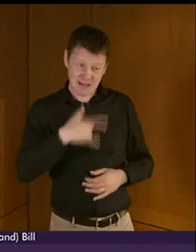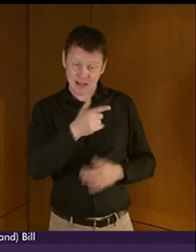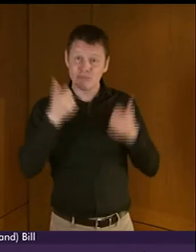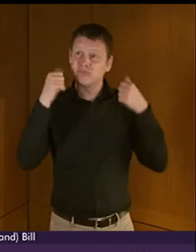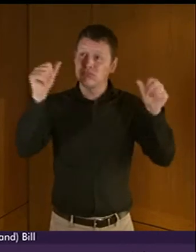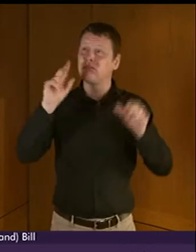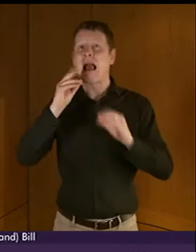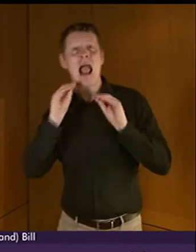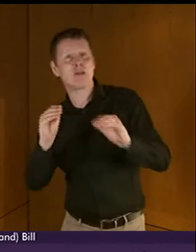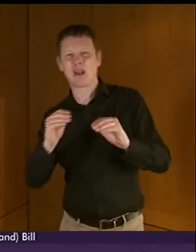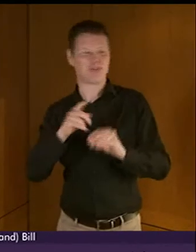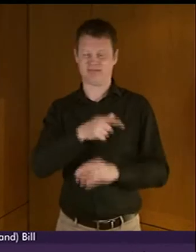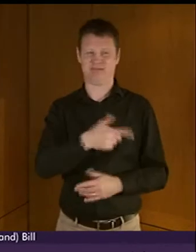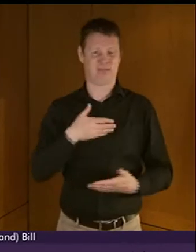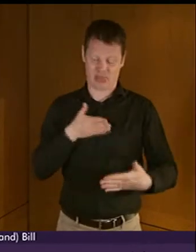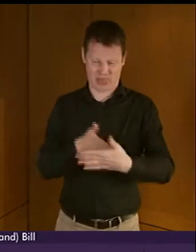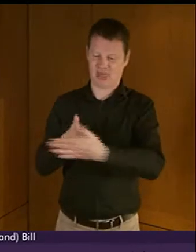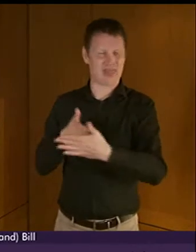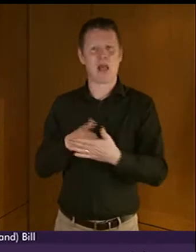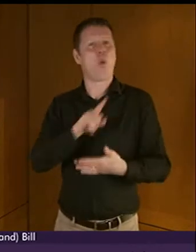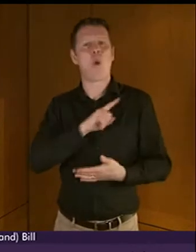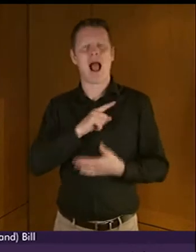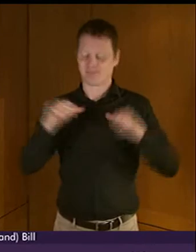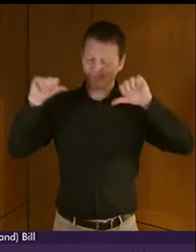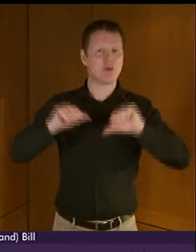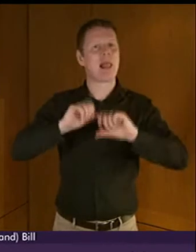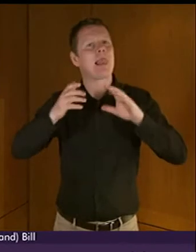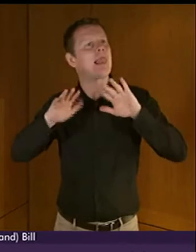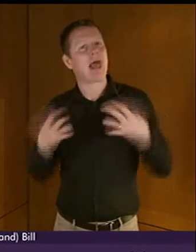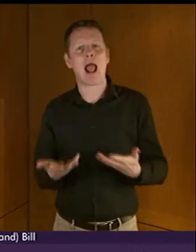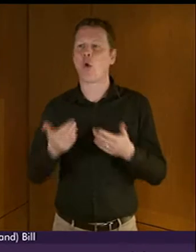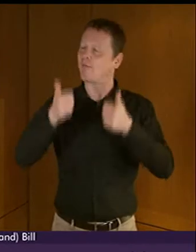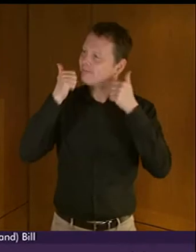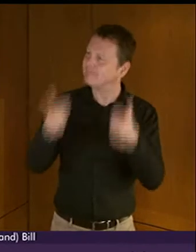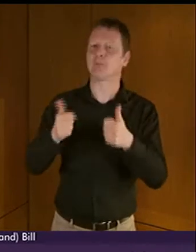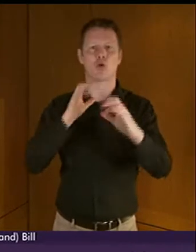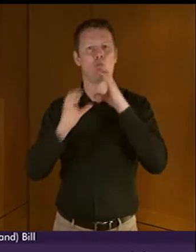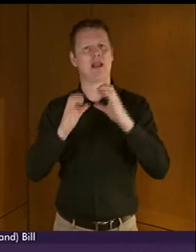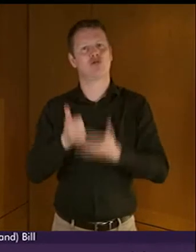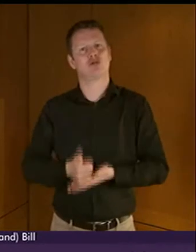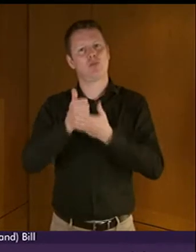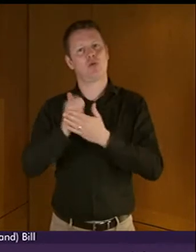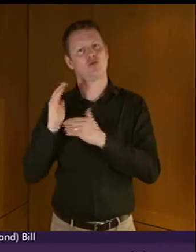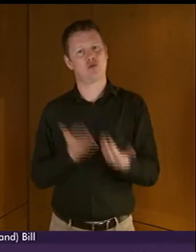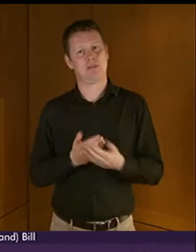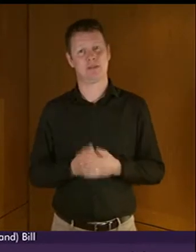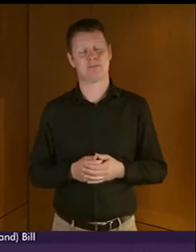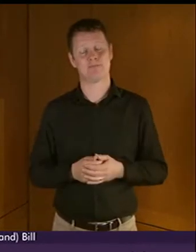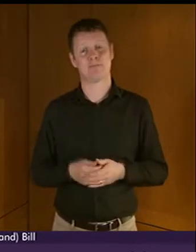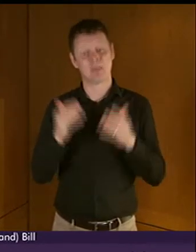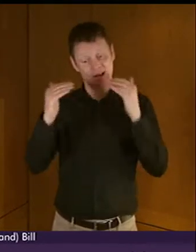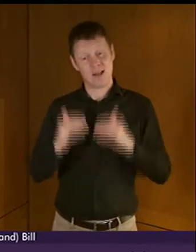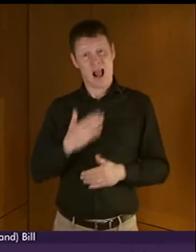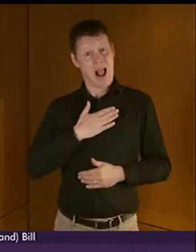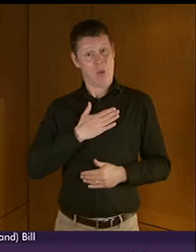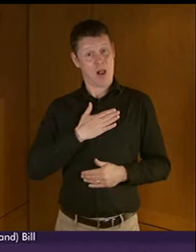because of their deafness or lack of effective communication support services. Now, on our NHS, which, as some members have referred